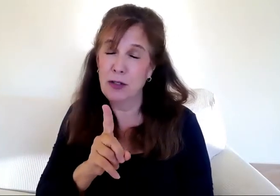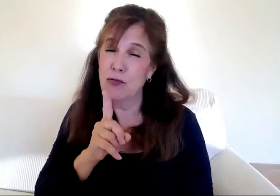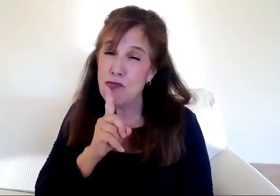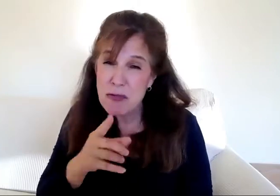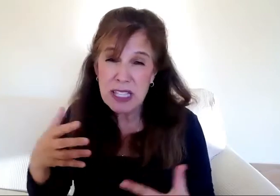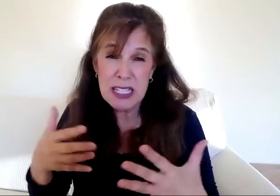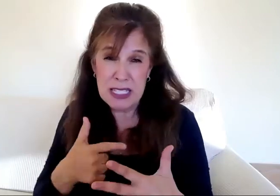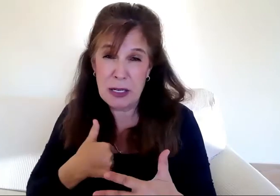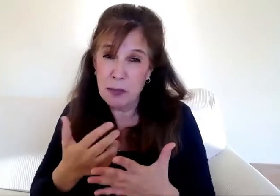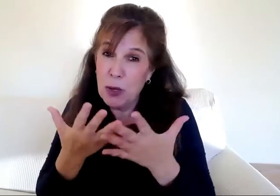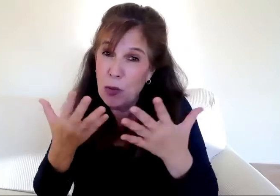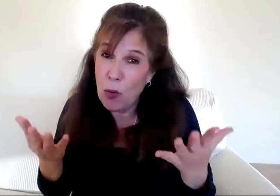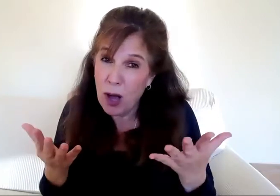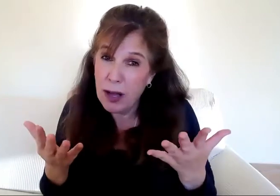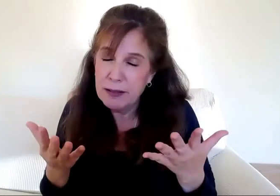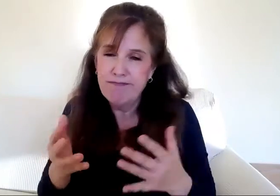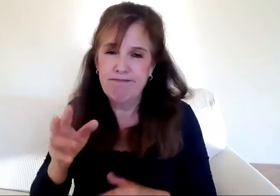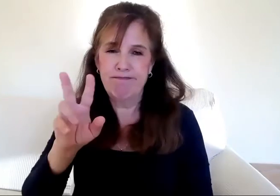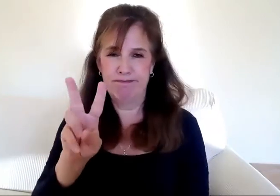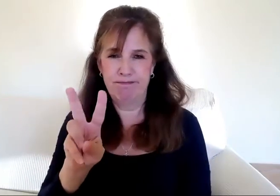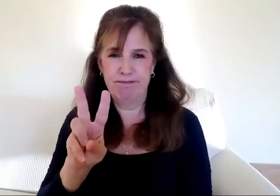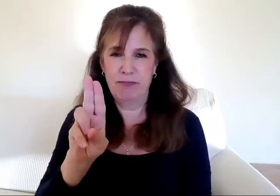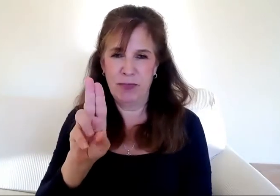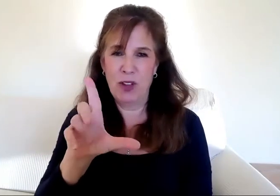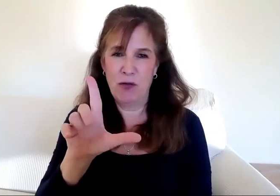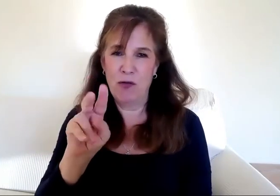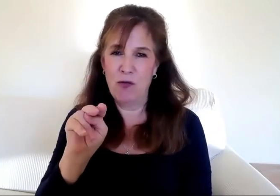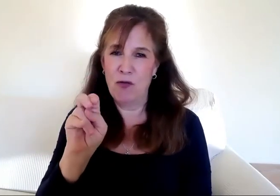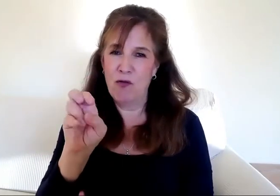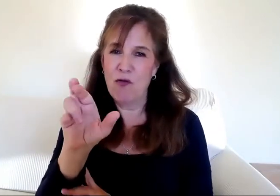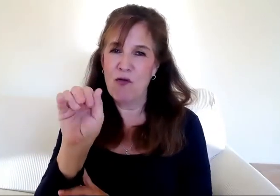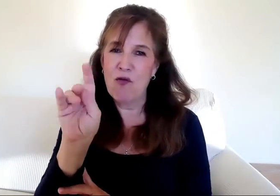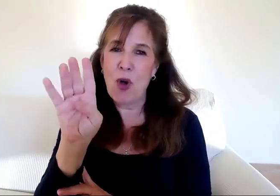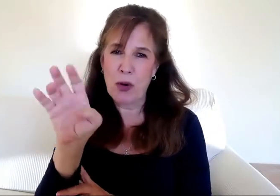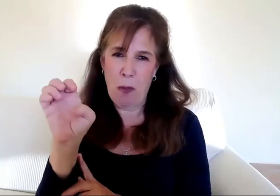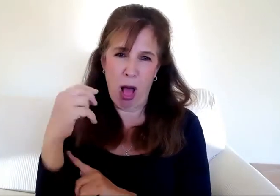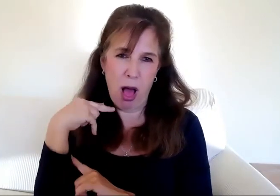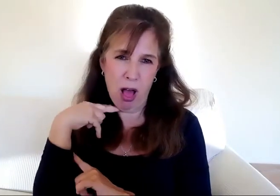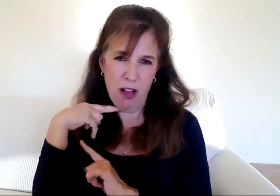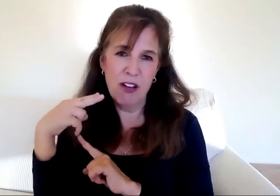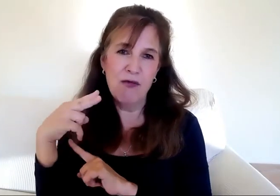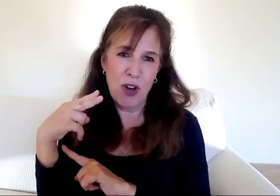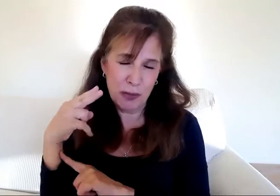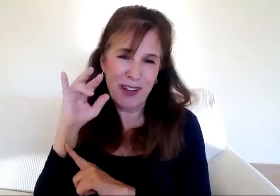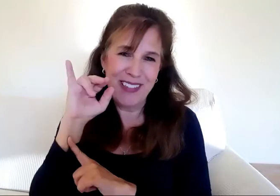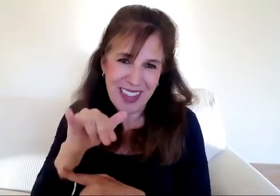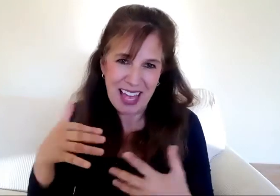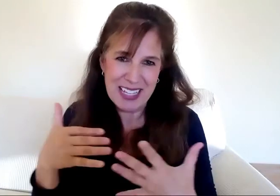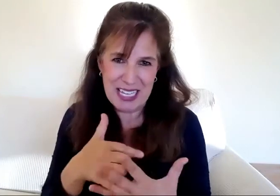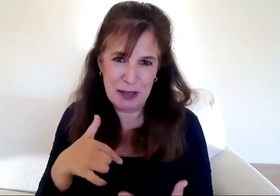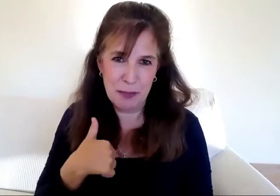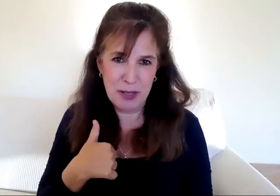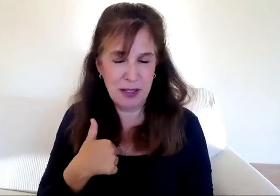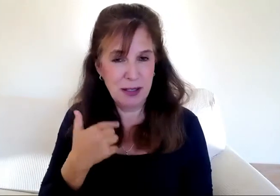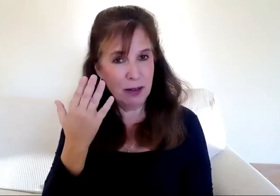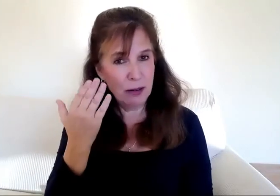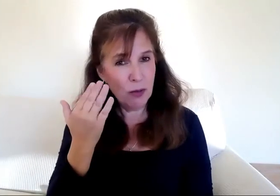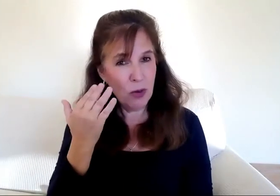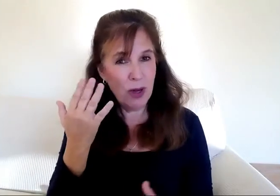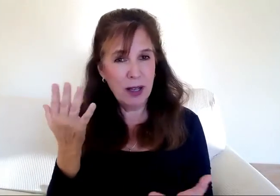shortly before. The devastating brutality of blaming the Jewish people for all sorts